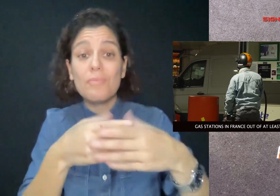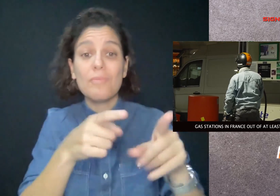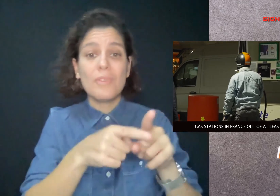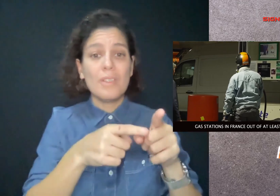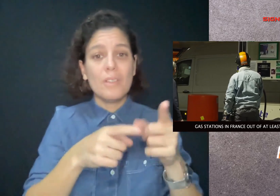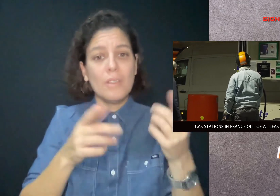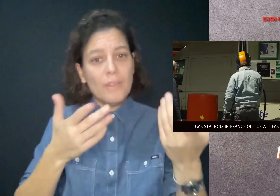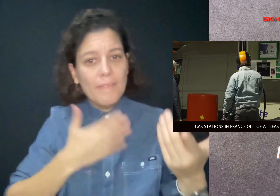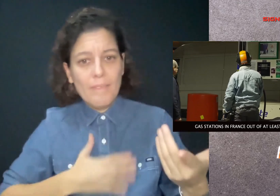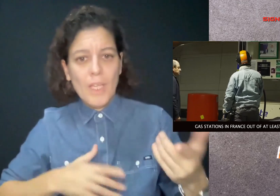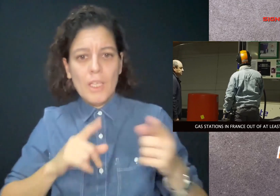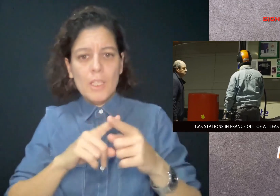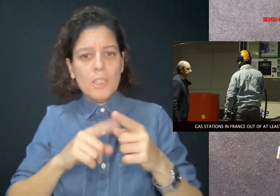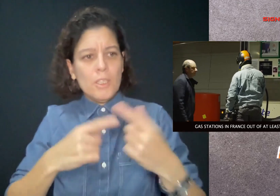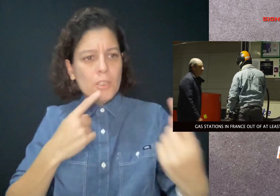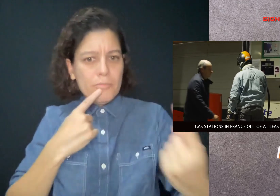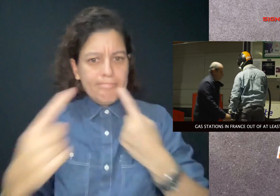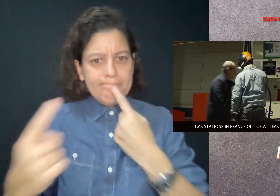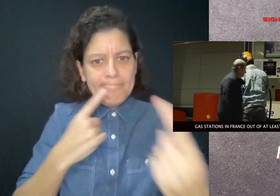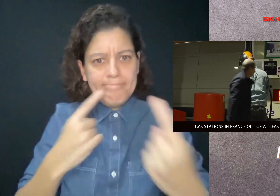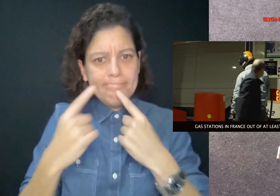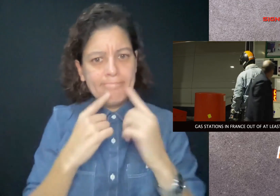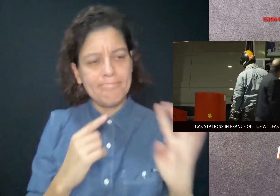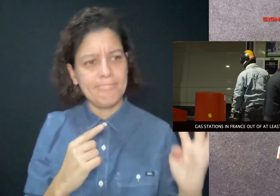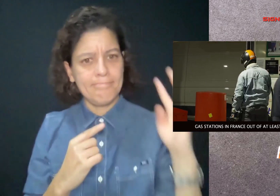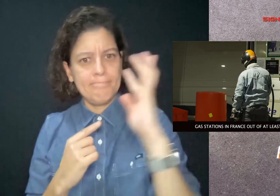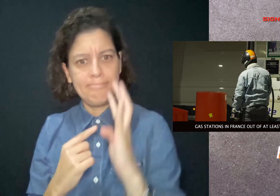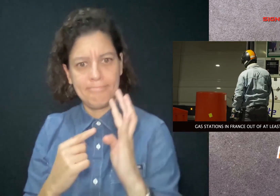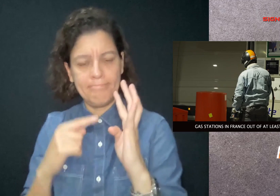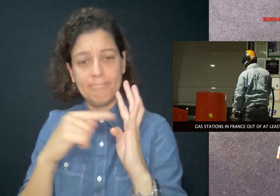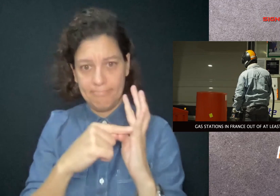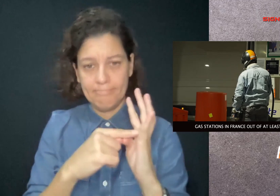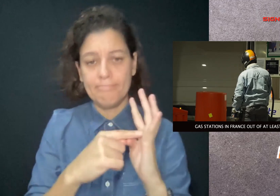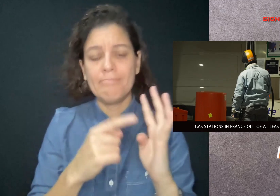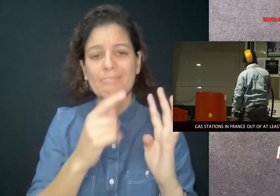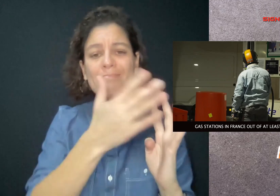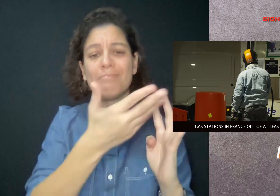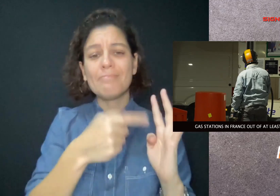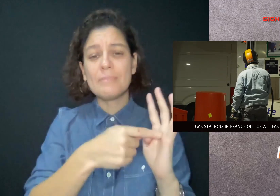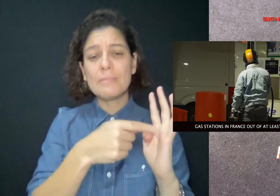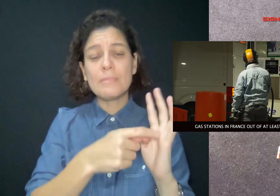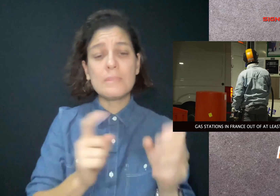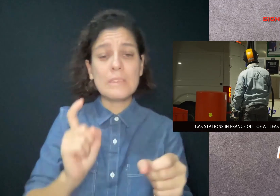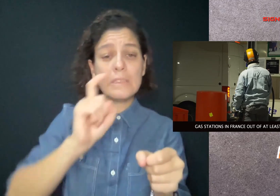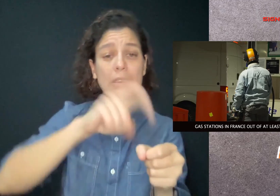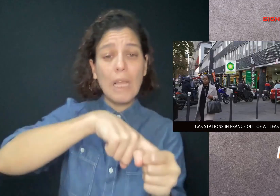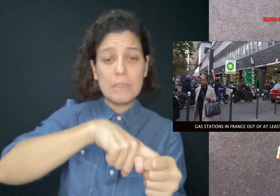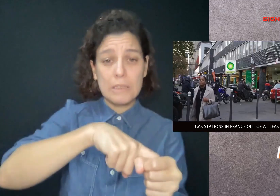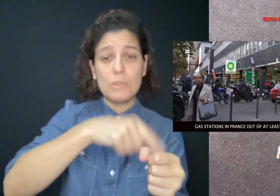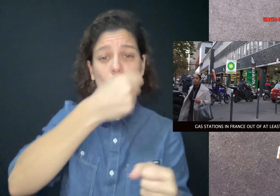And lawmakers want talks between the workers union and energy companies to resume.